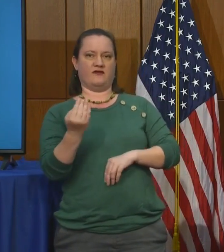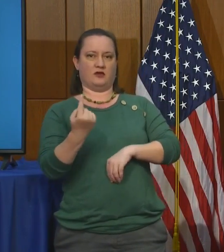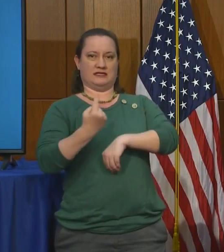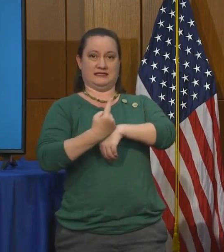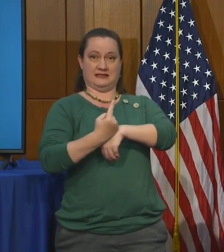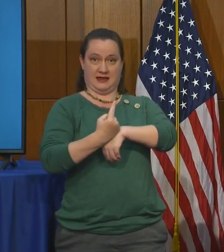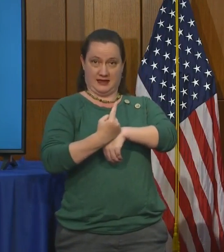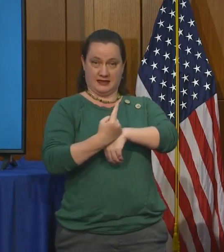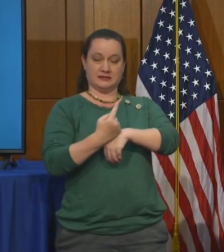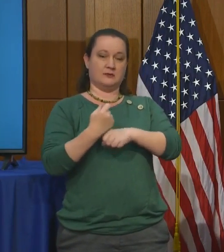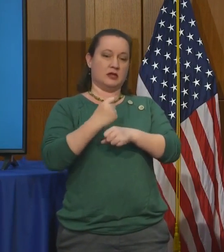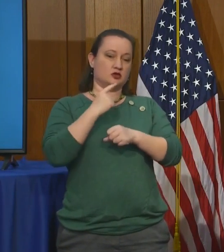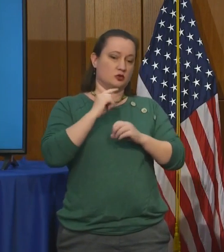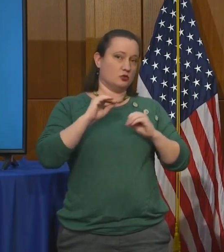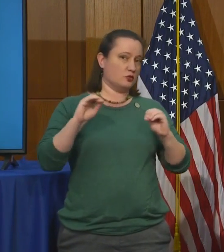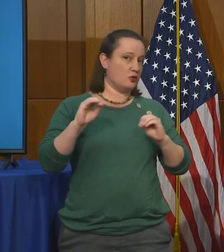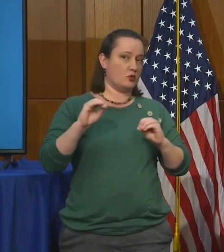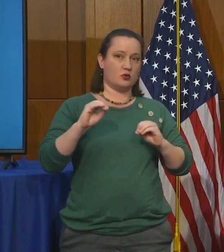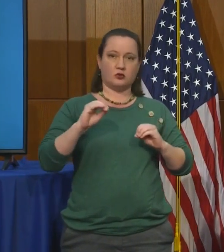symptoms and need care.